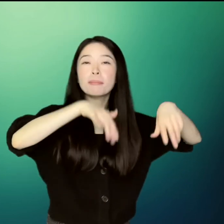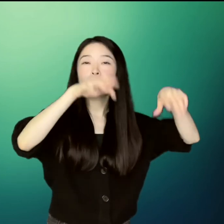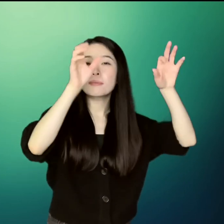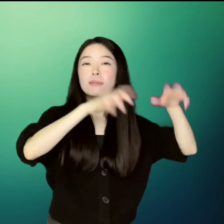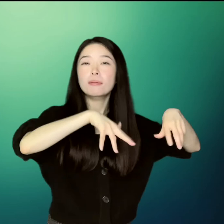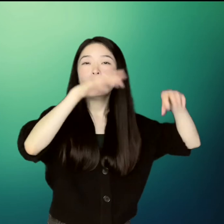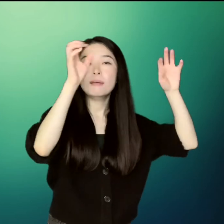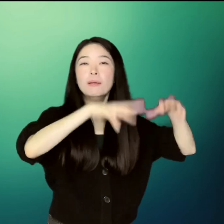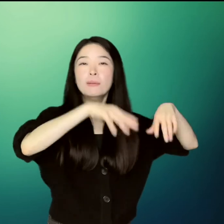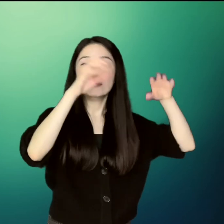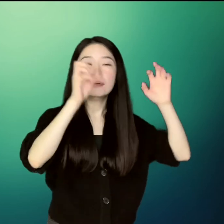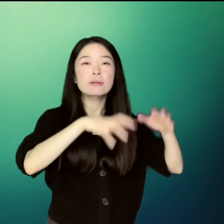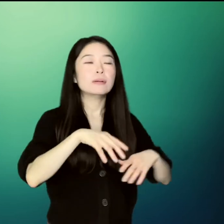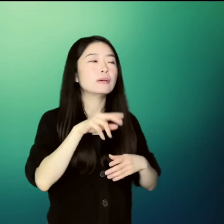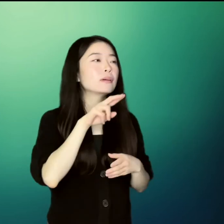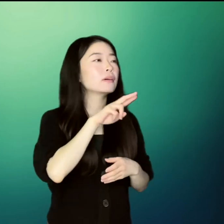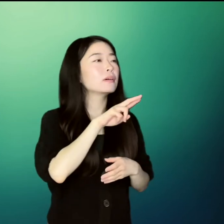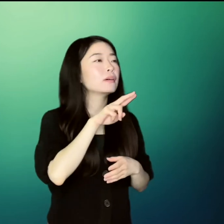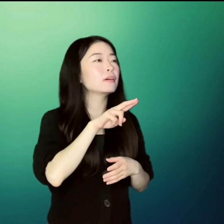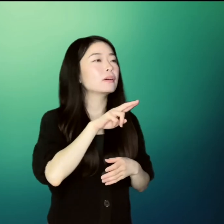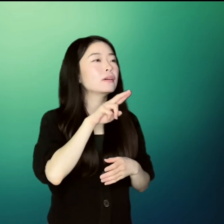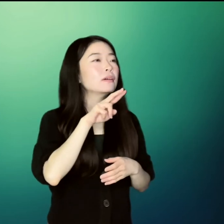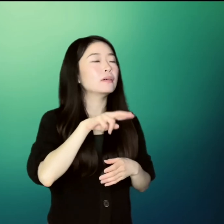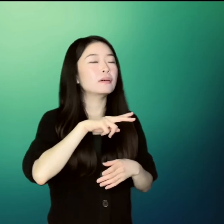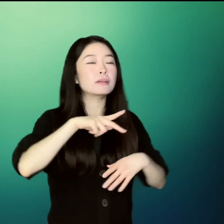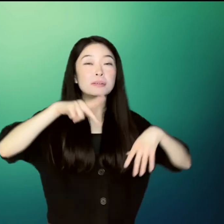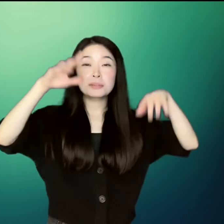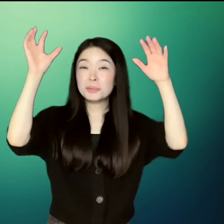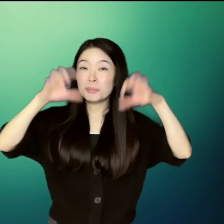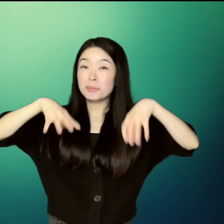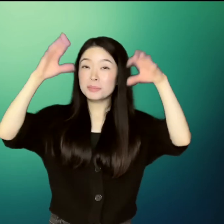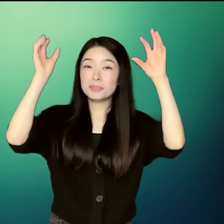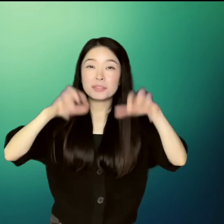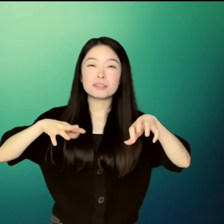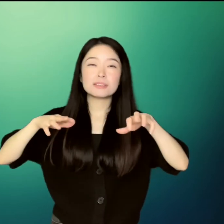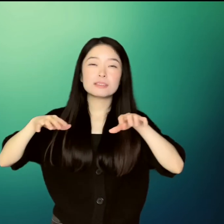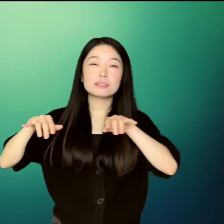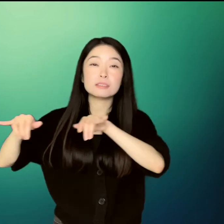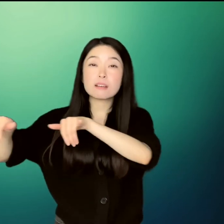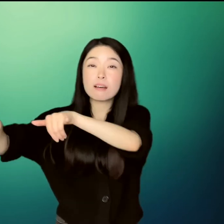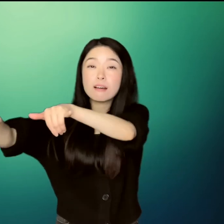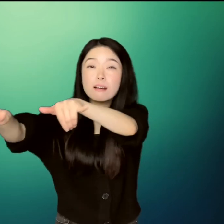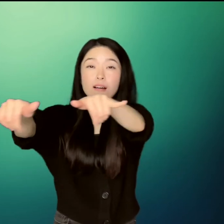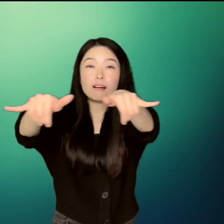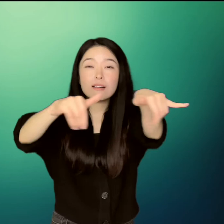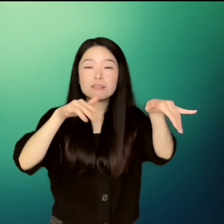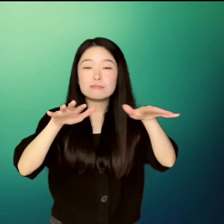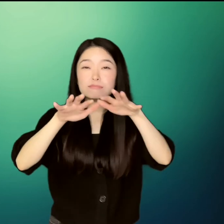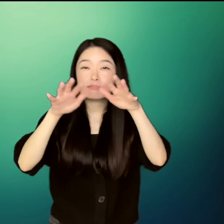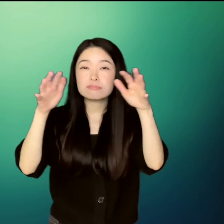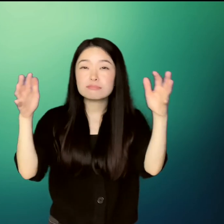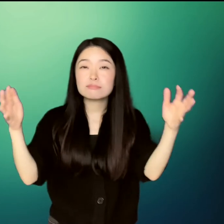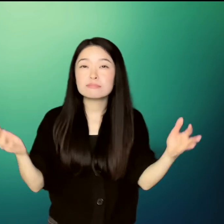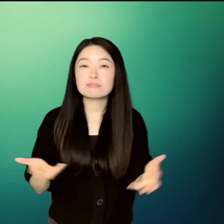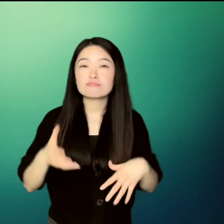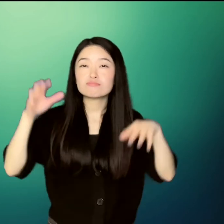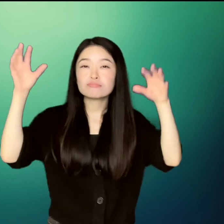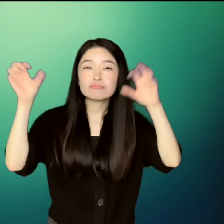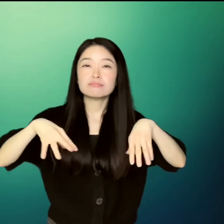Un He looked out the window and saw it was sprinkling. It was the same rain, she thought,